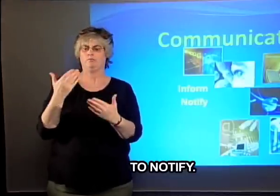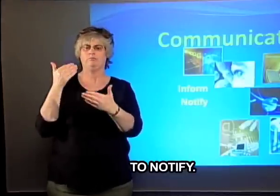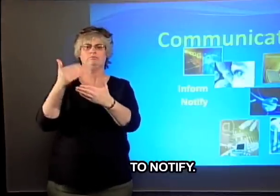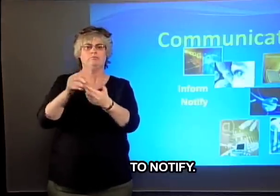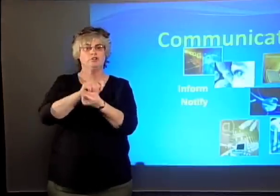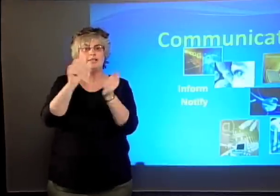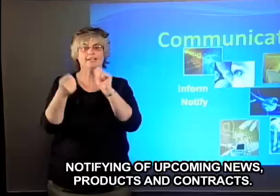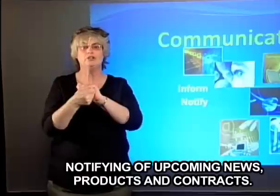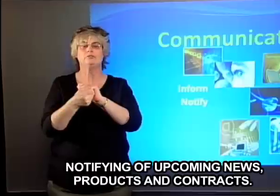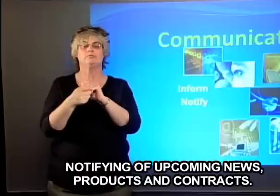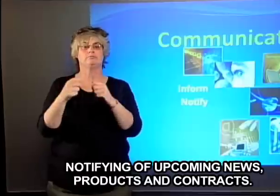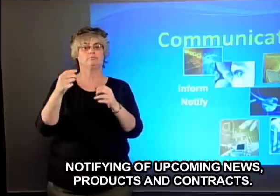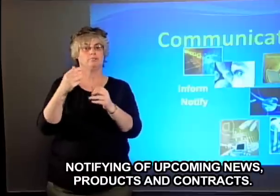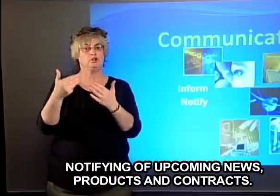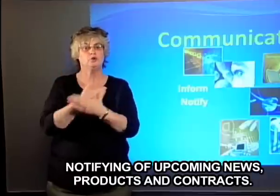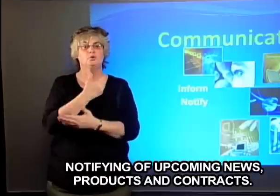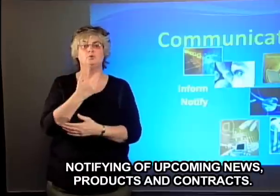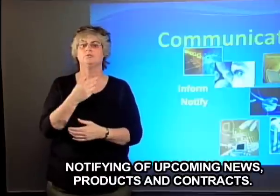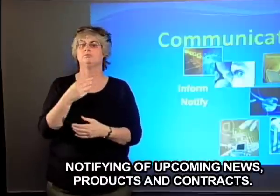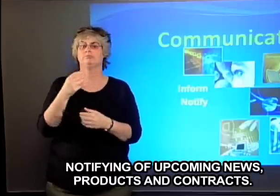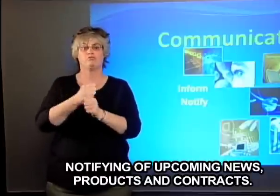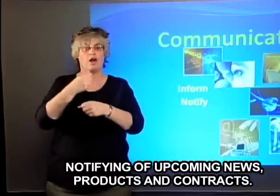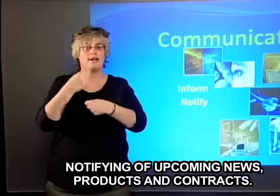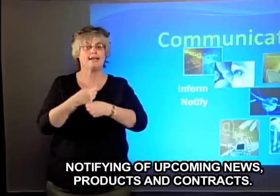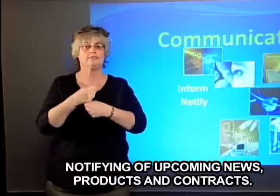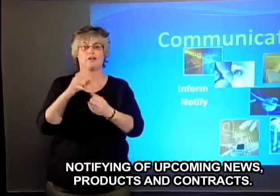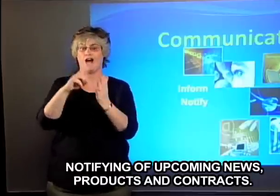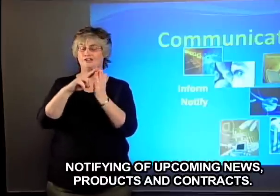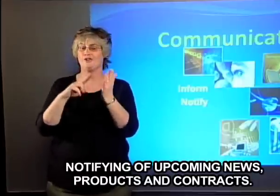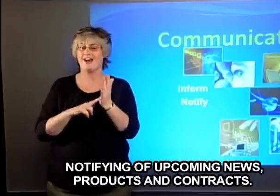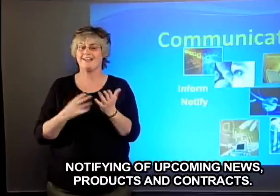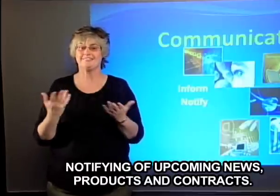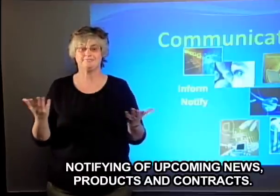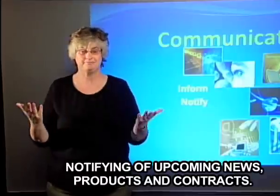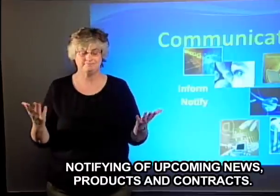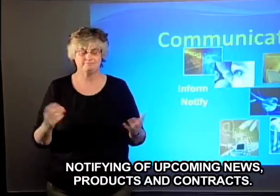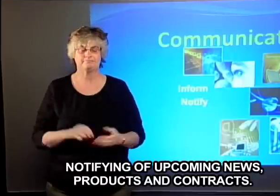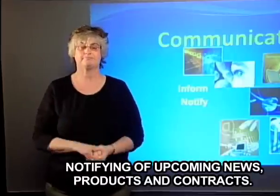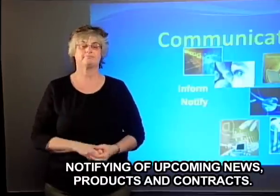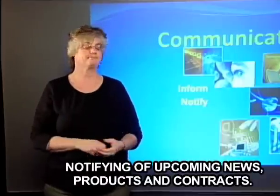notifying of upcoming news, products, and contracts.